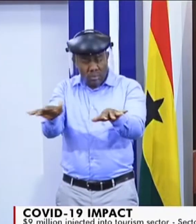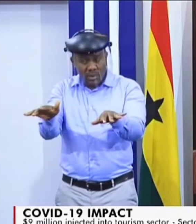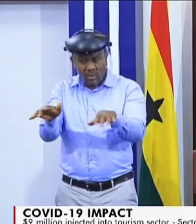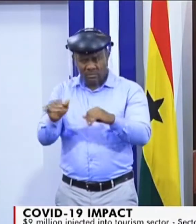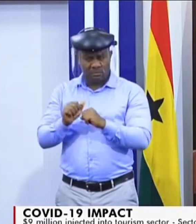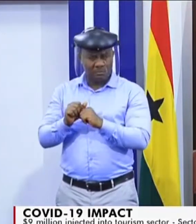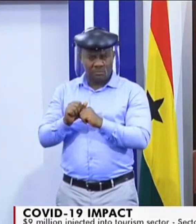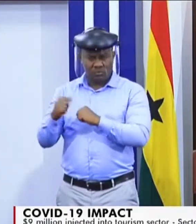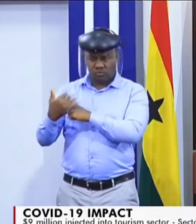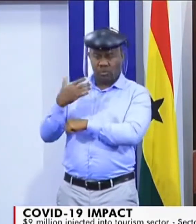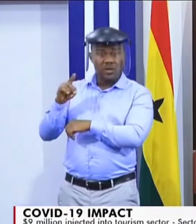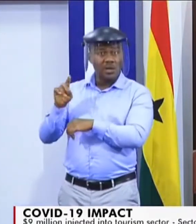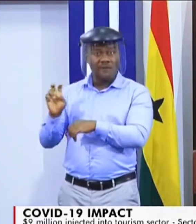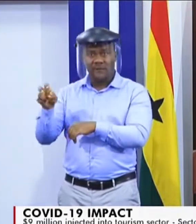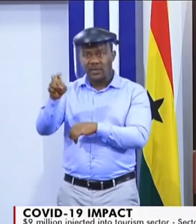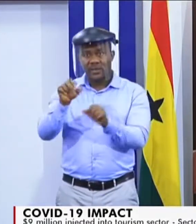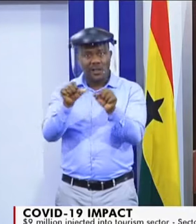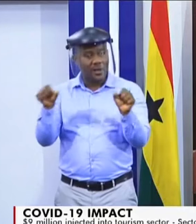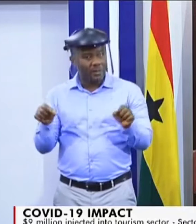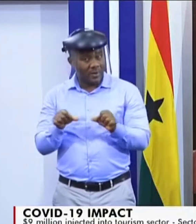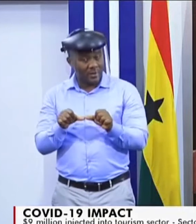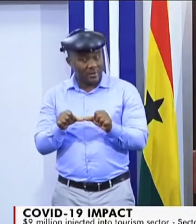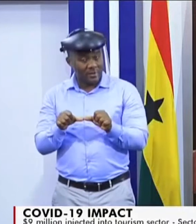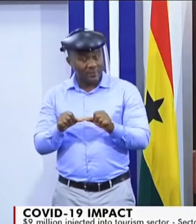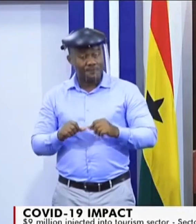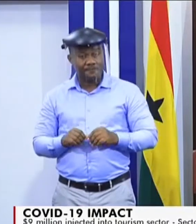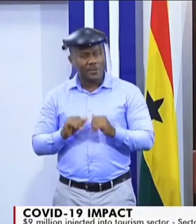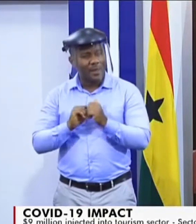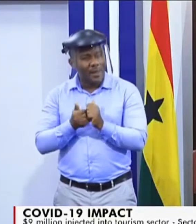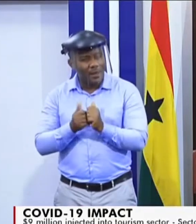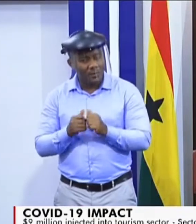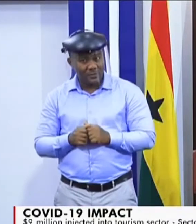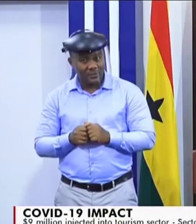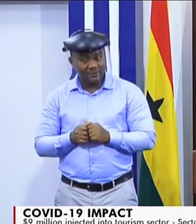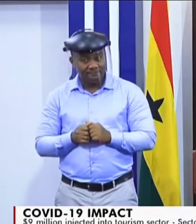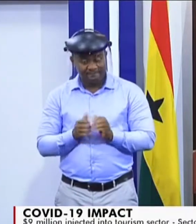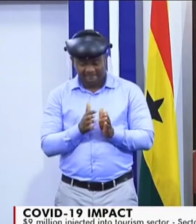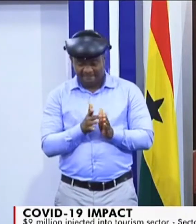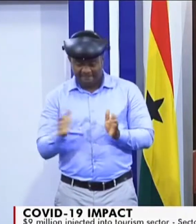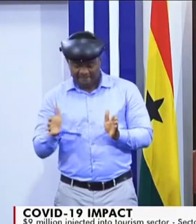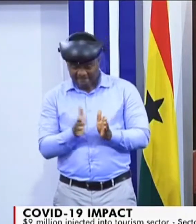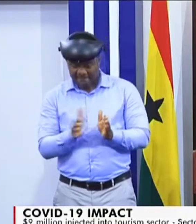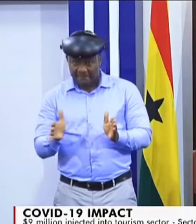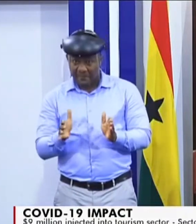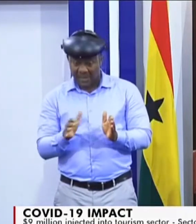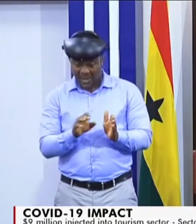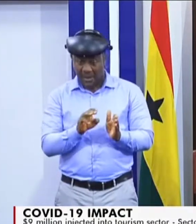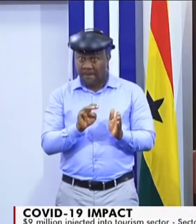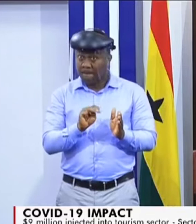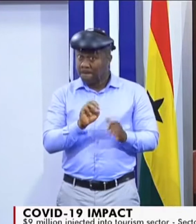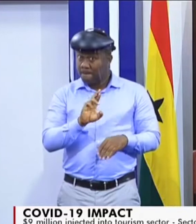that we undertook indicated that for the first four months between March